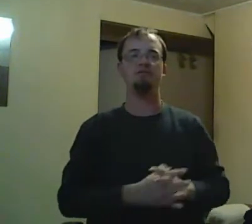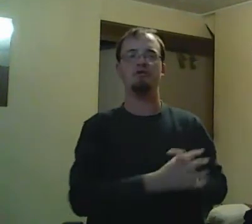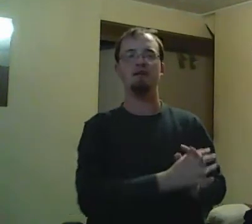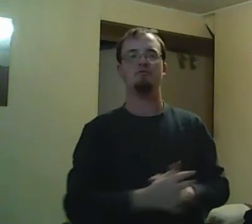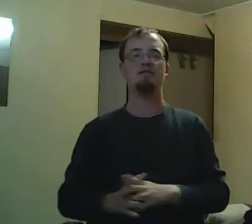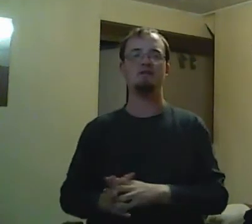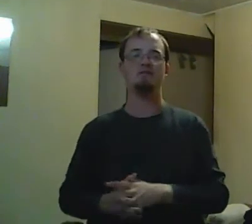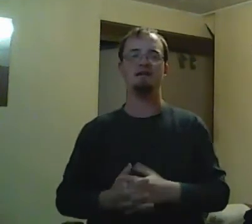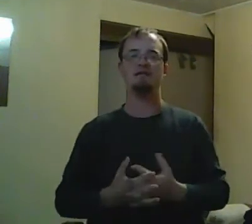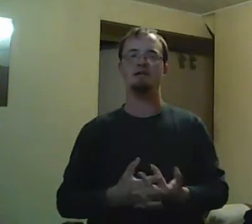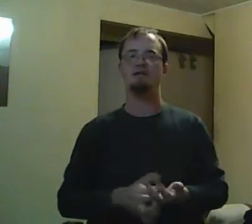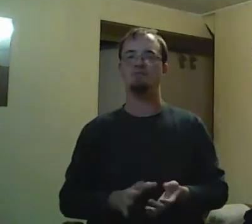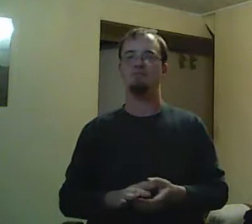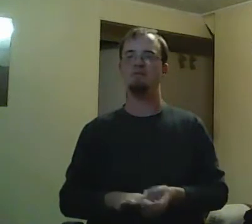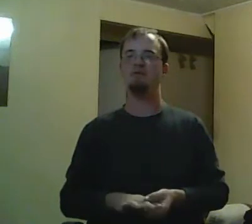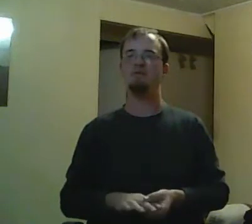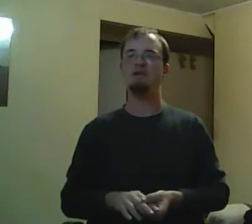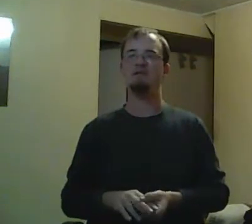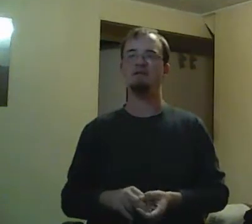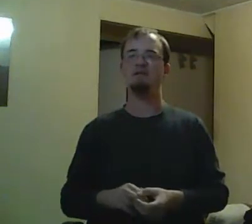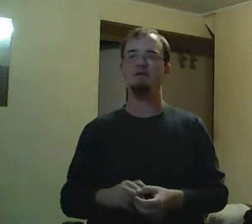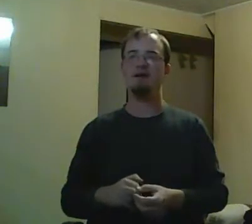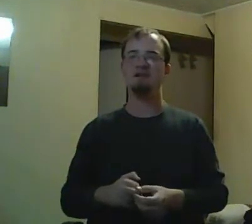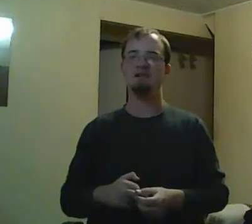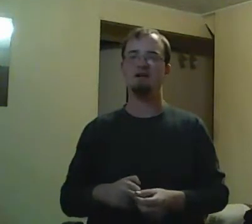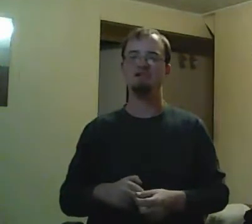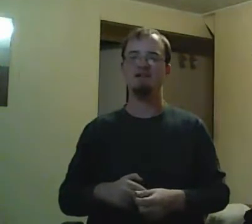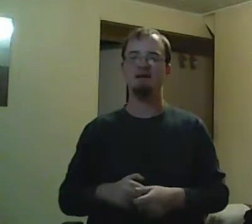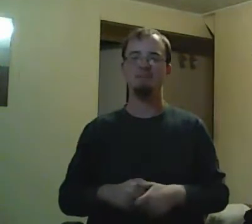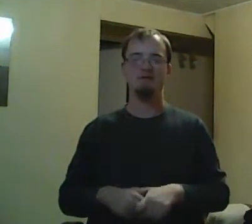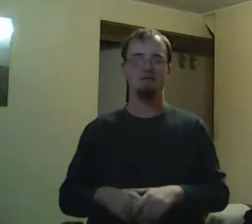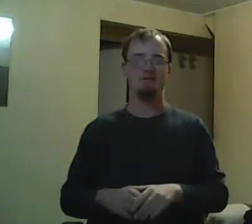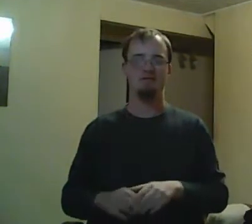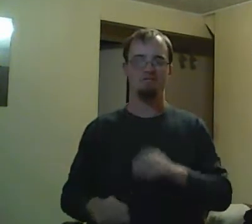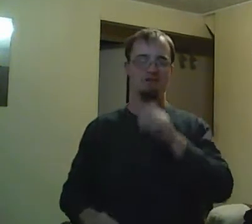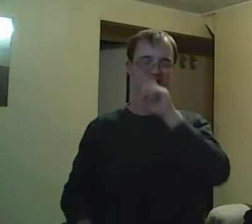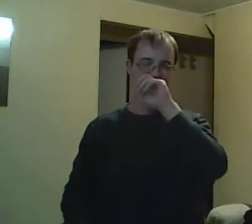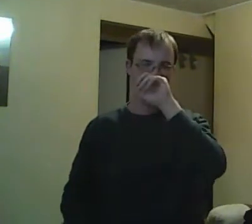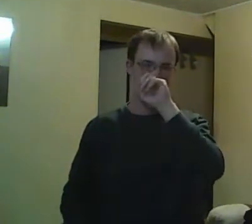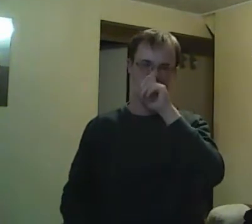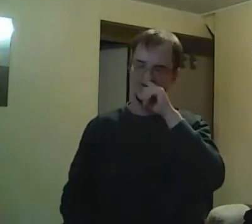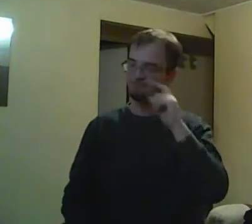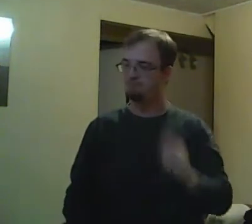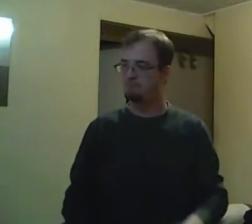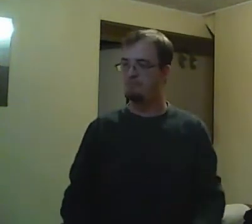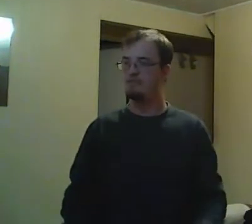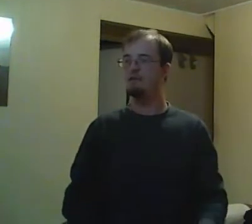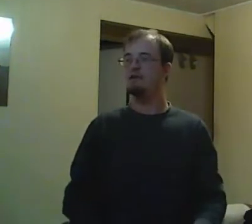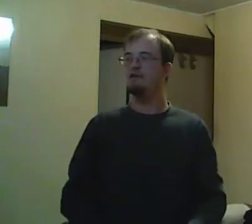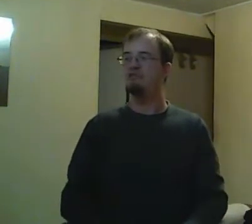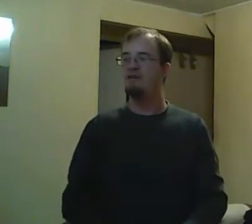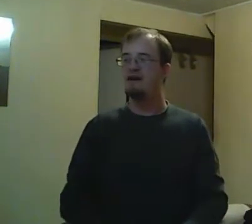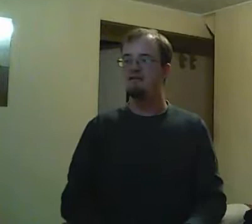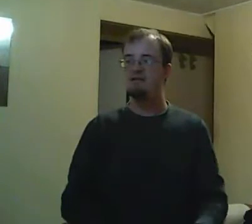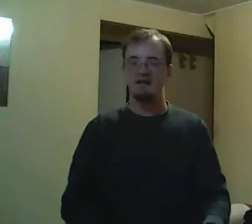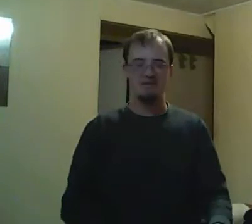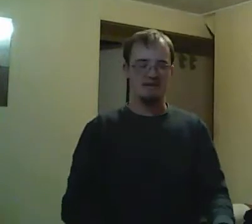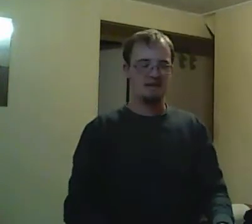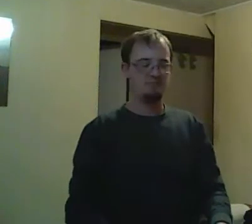In the meantime, Rick, after doing his deed, if you will, bumps into Jimmy in the hallway. Jimmy is asked by Snake about